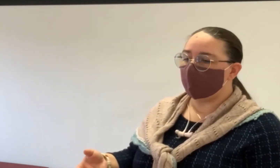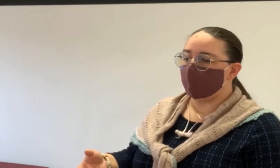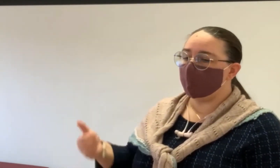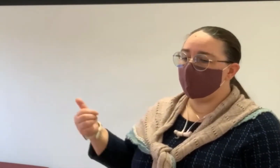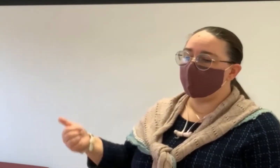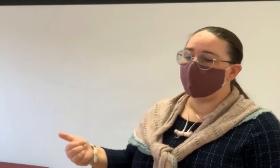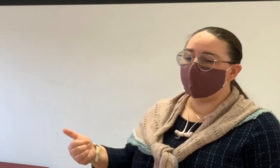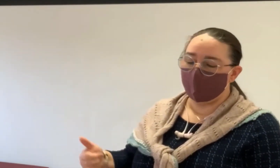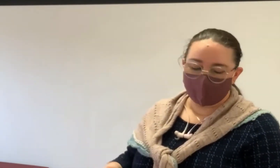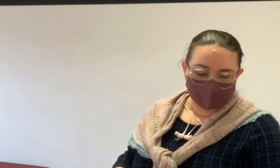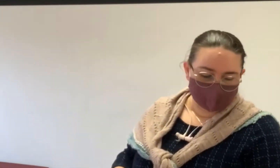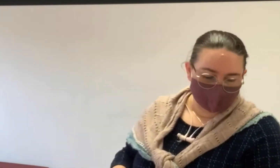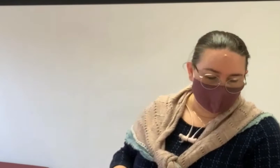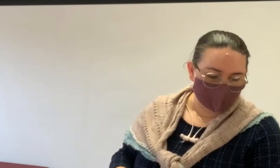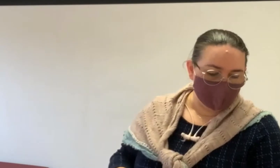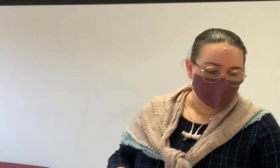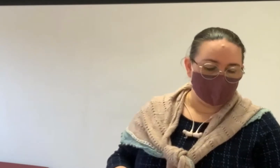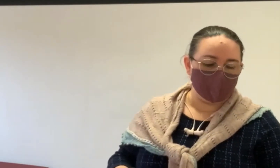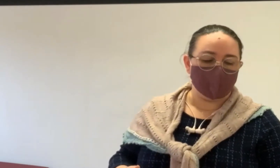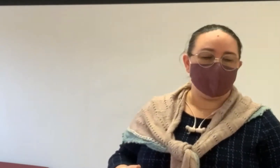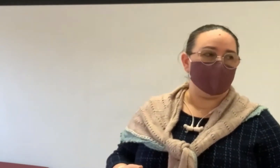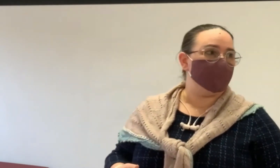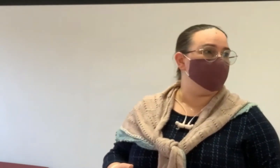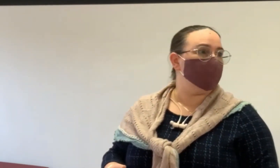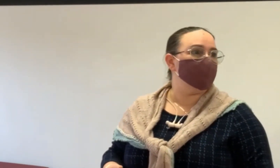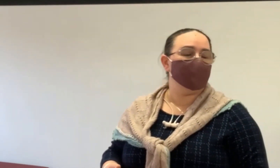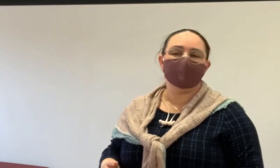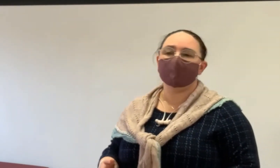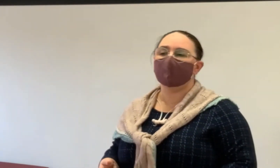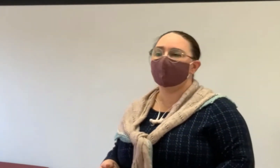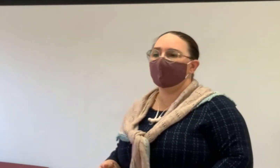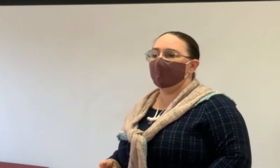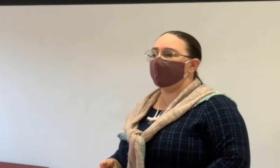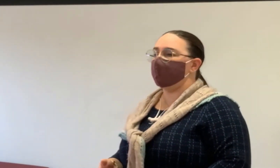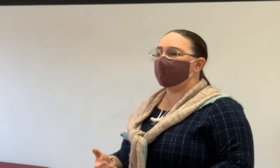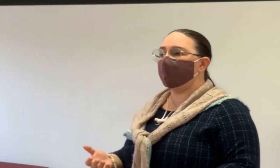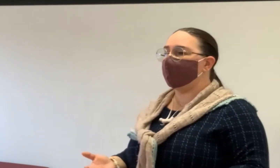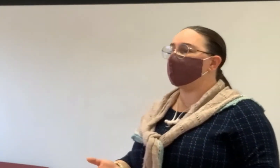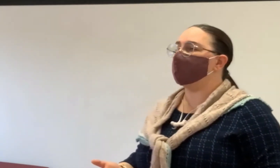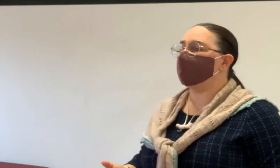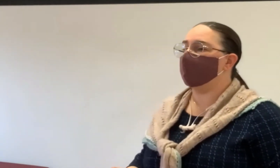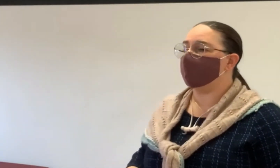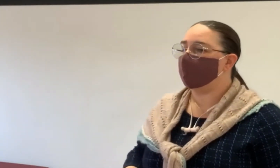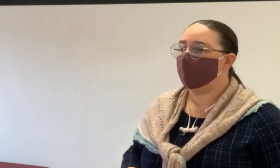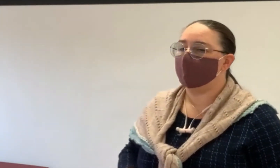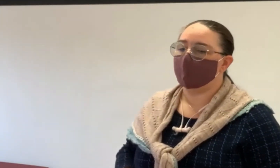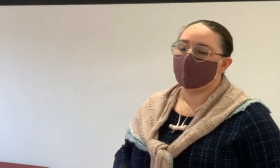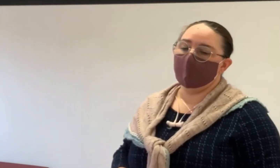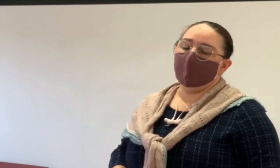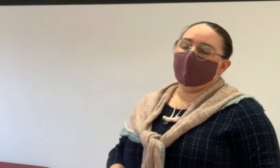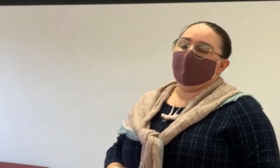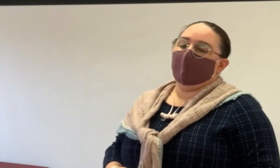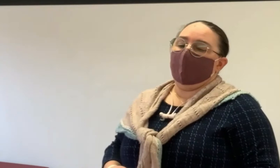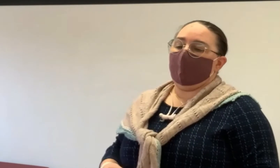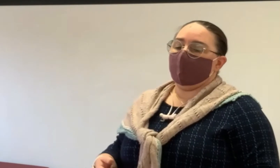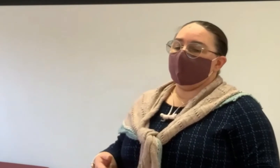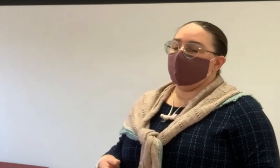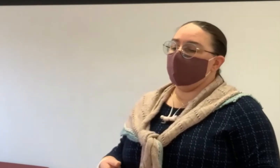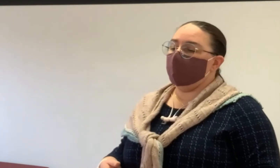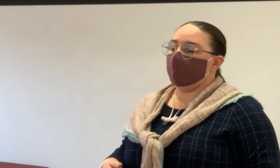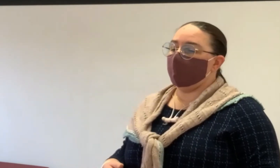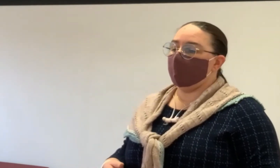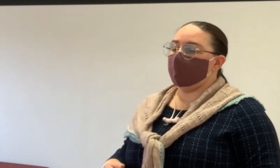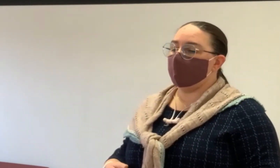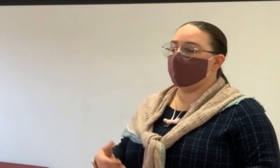so you understand value. First of all, we do a comparative market analysis. We do a short visit at your property and